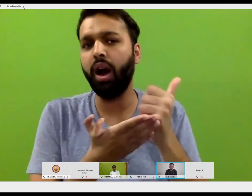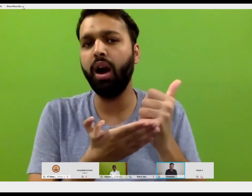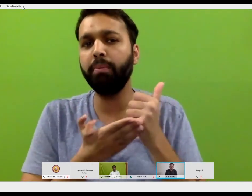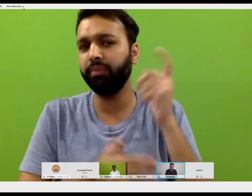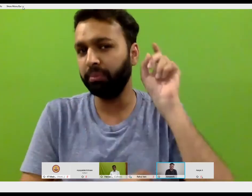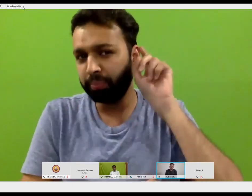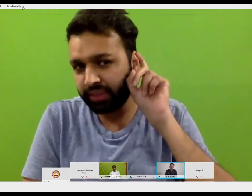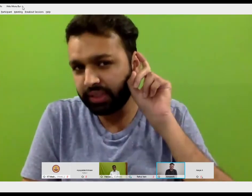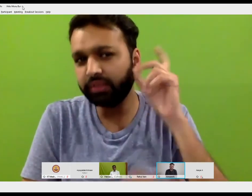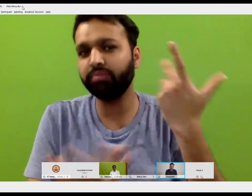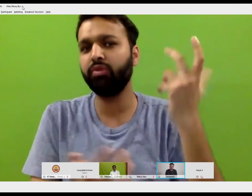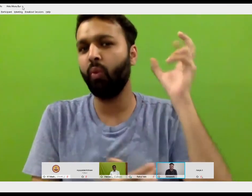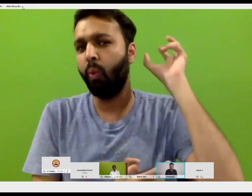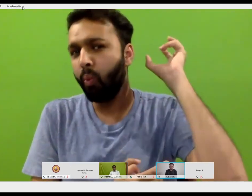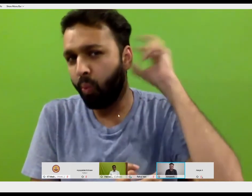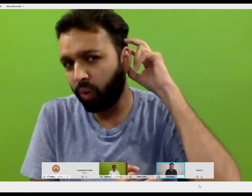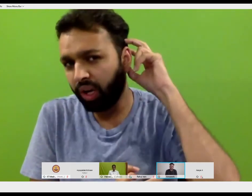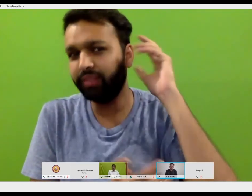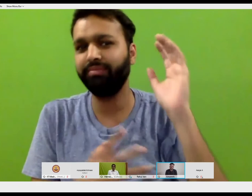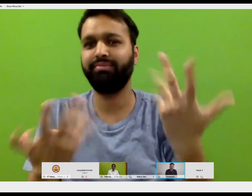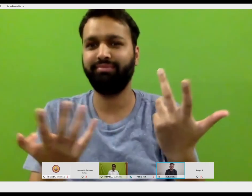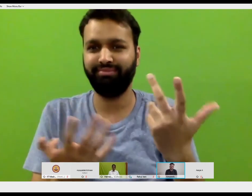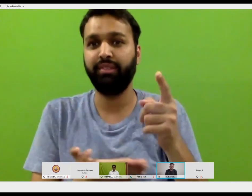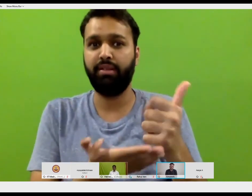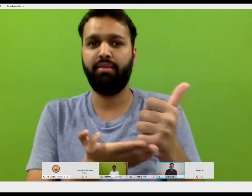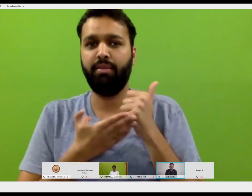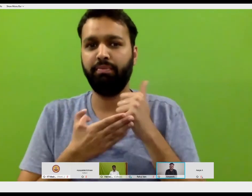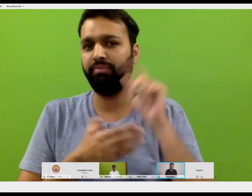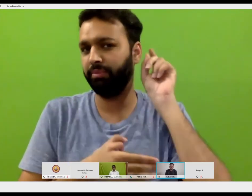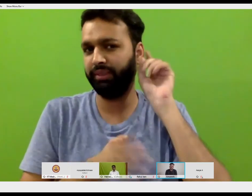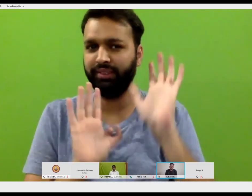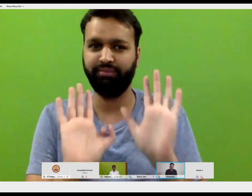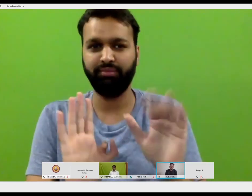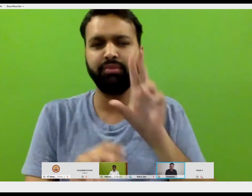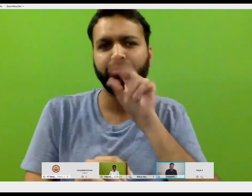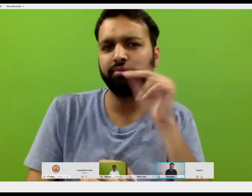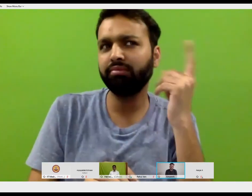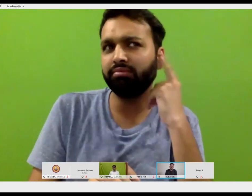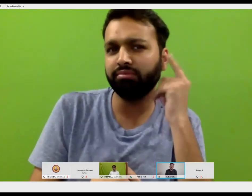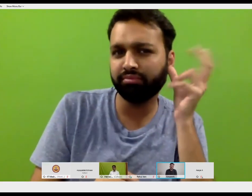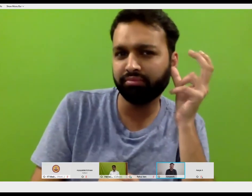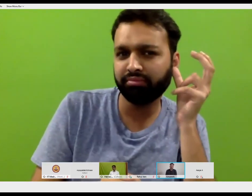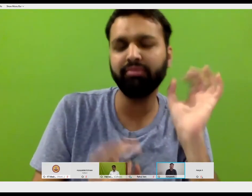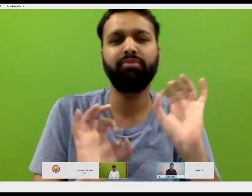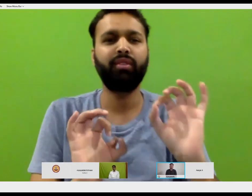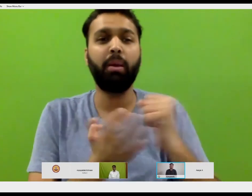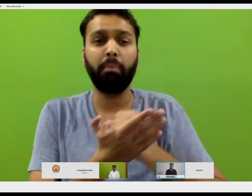bit, for example, they have around 40%, 60% hearing loss. But those children, hearing aids and